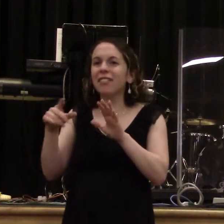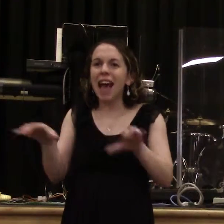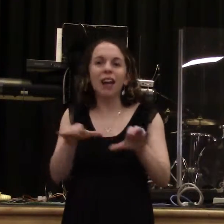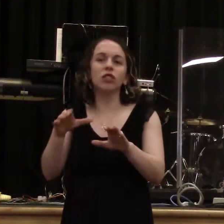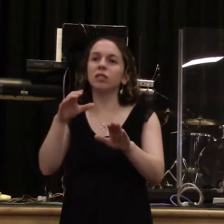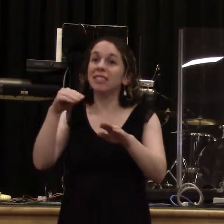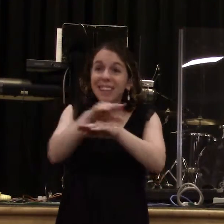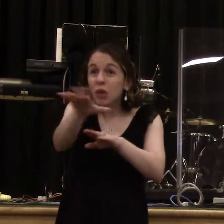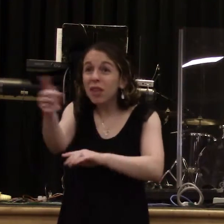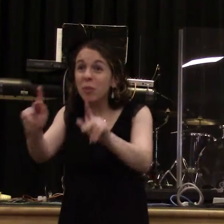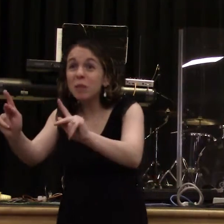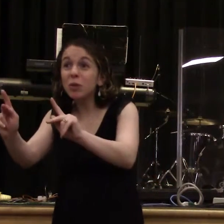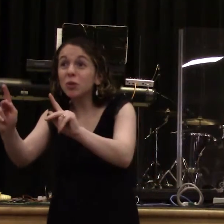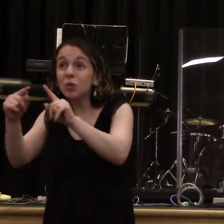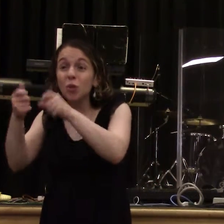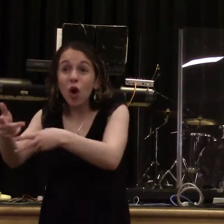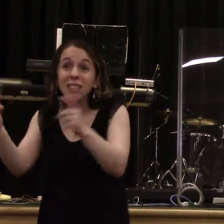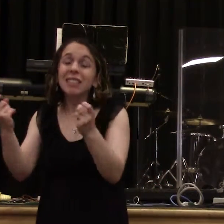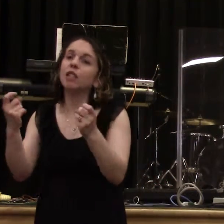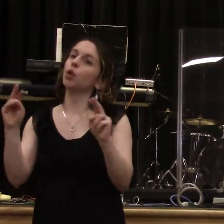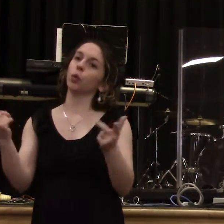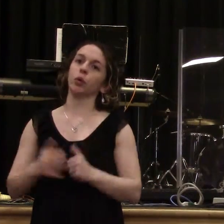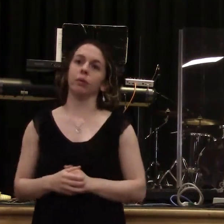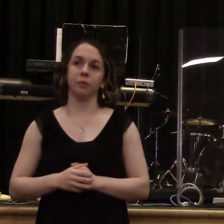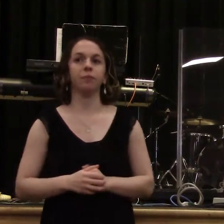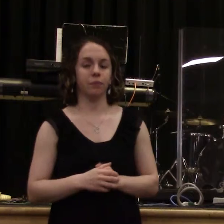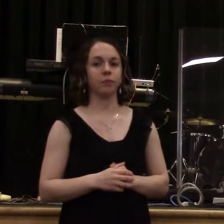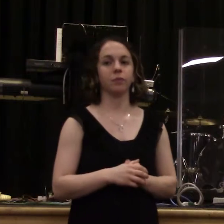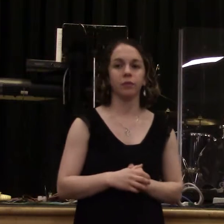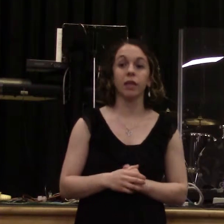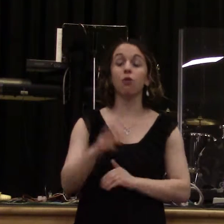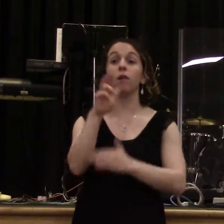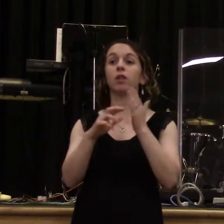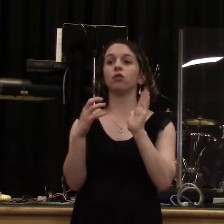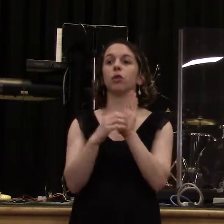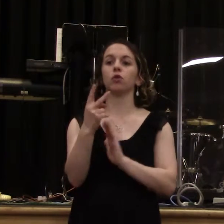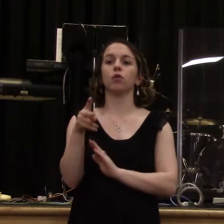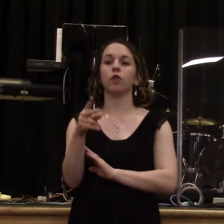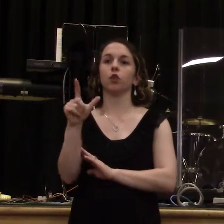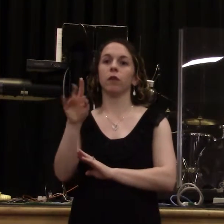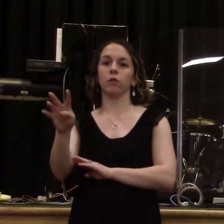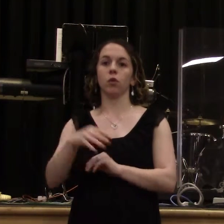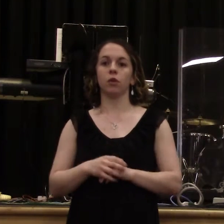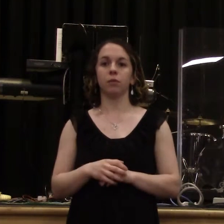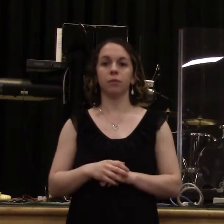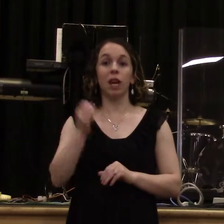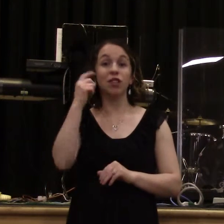church to repent. In verse 24, it says, But I say to you, the rest who are in Thyatira, who do not hold the teachings, who